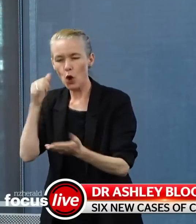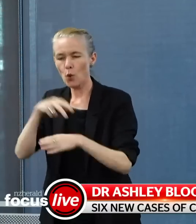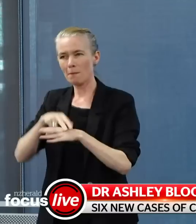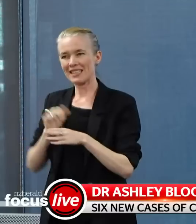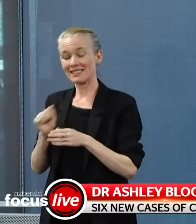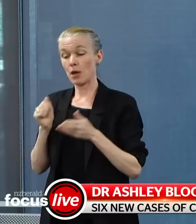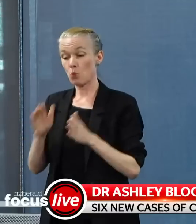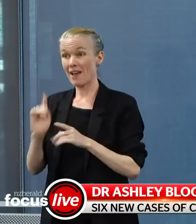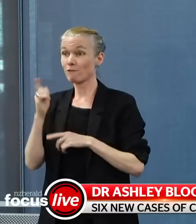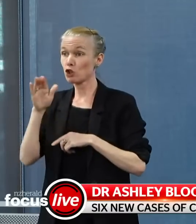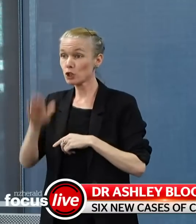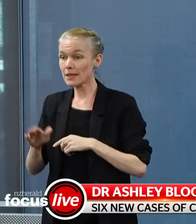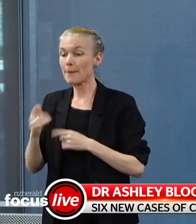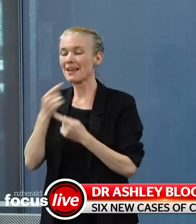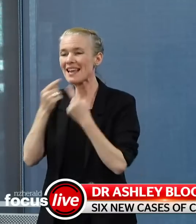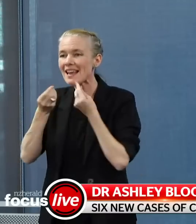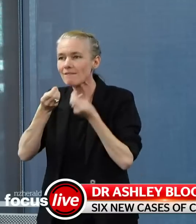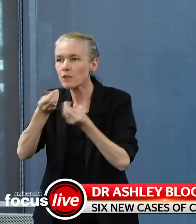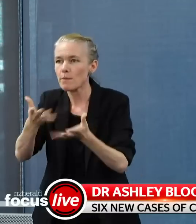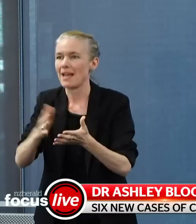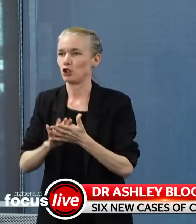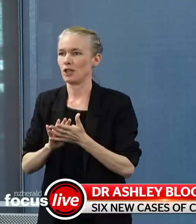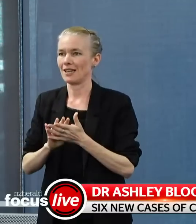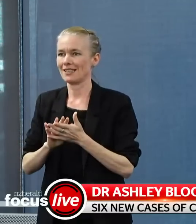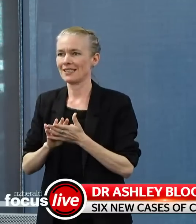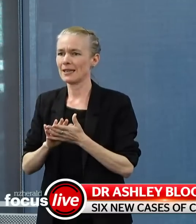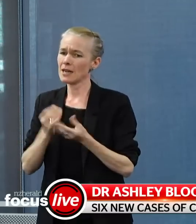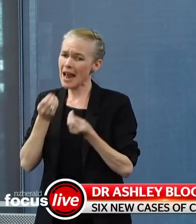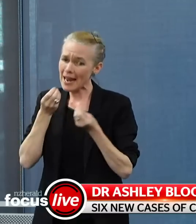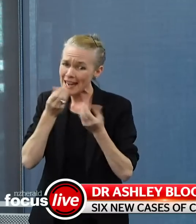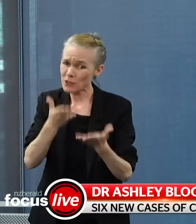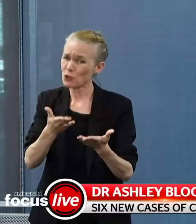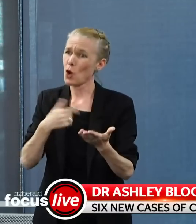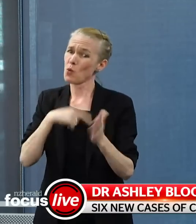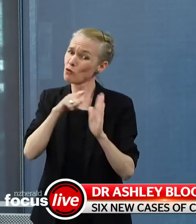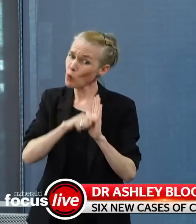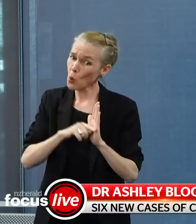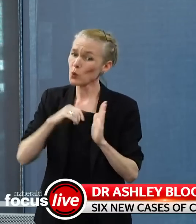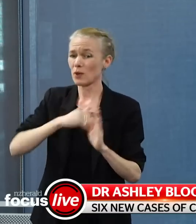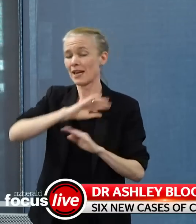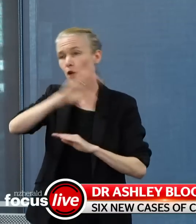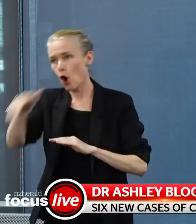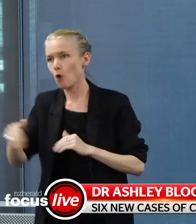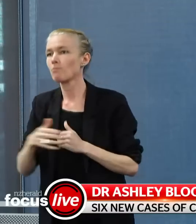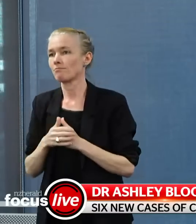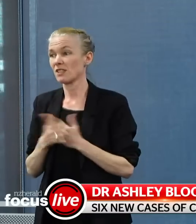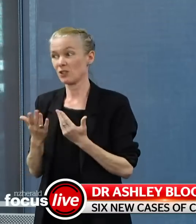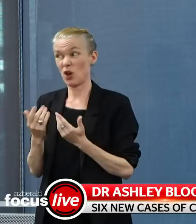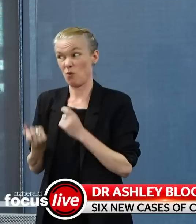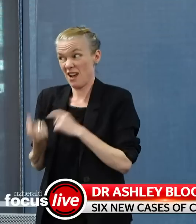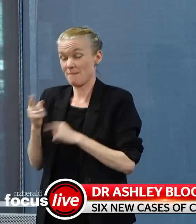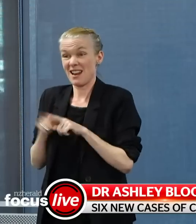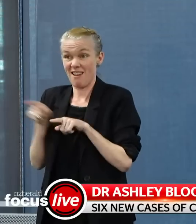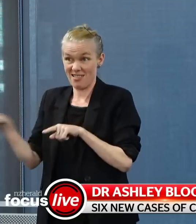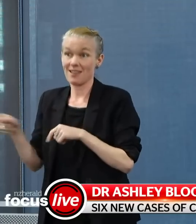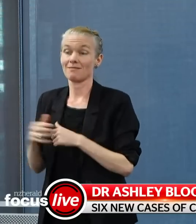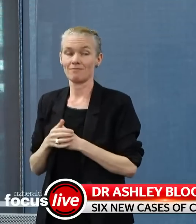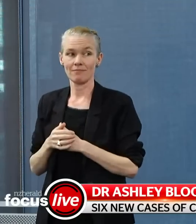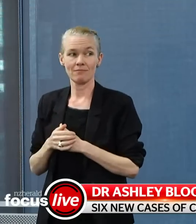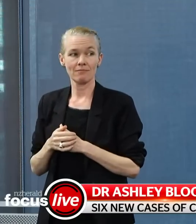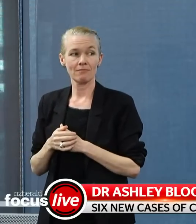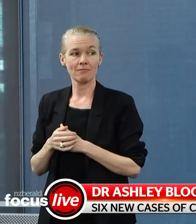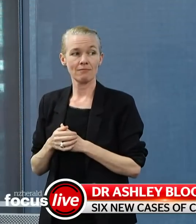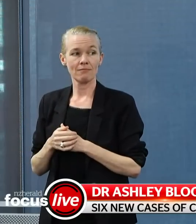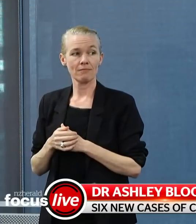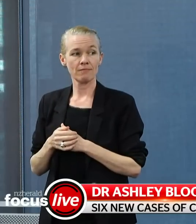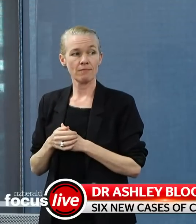approach. And I understand in that instance that the people at that meeting dispersed. And can I ask some questions about the false